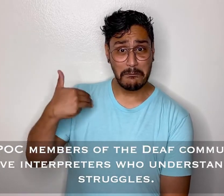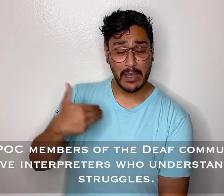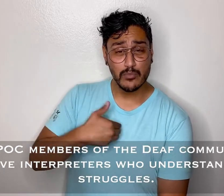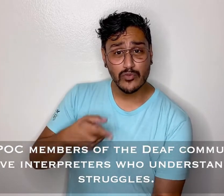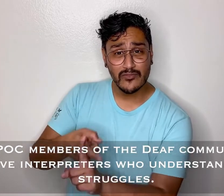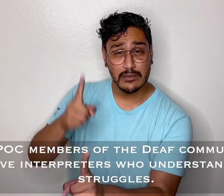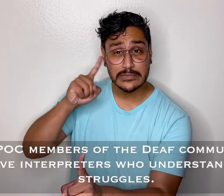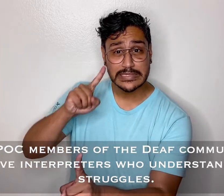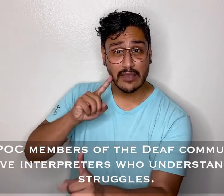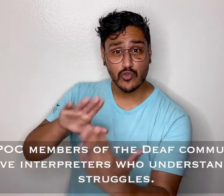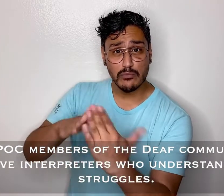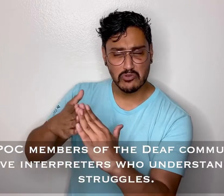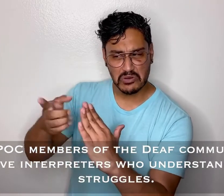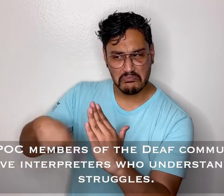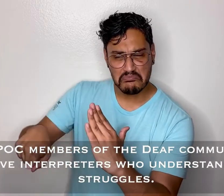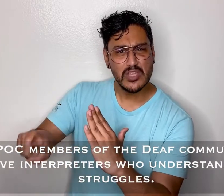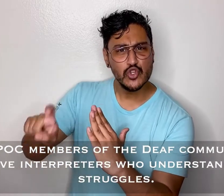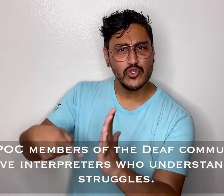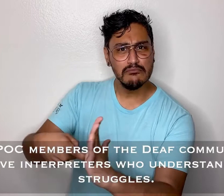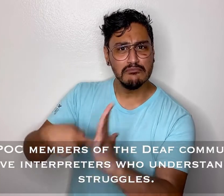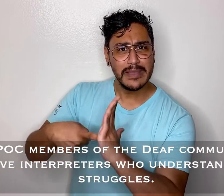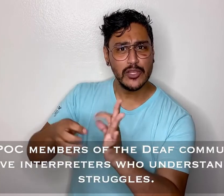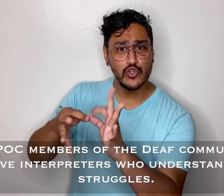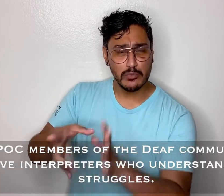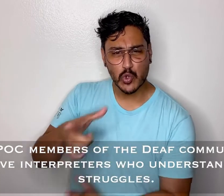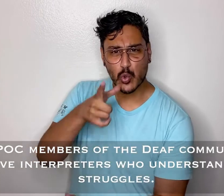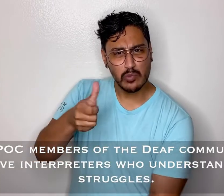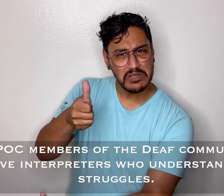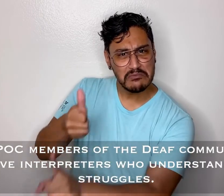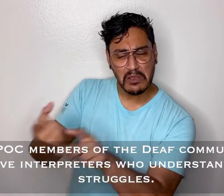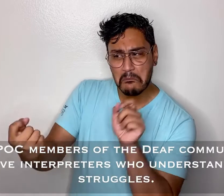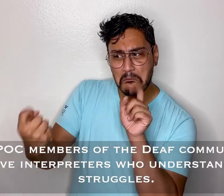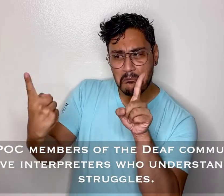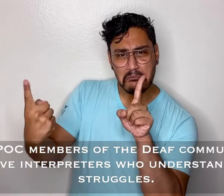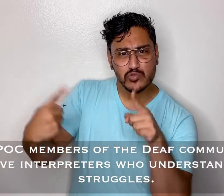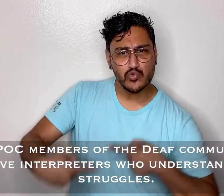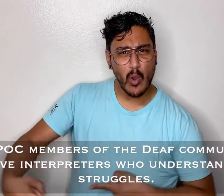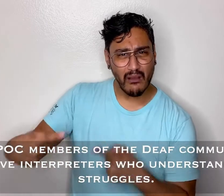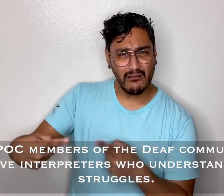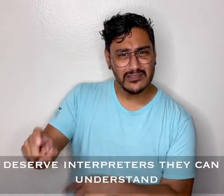Five POC members of the Deaf community deserve interpreters who understand their struggles.